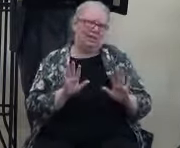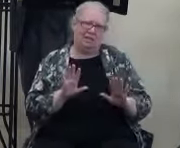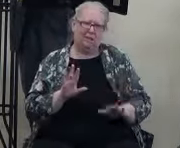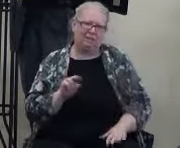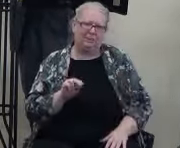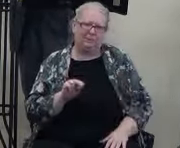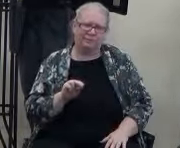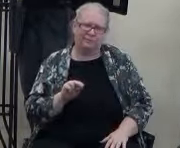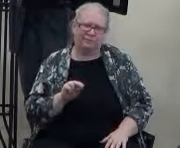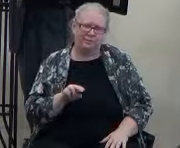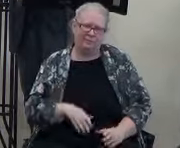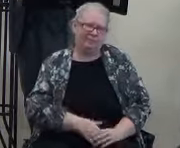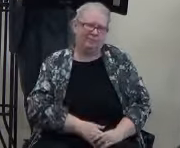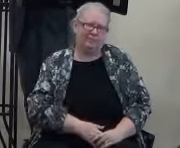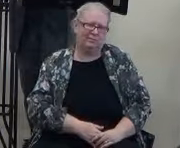No, he didn't.